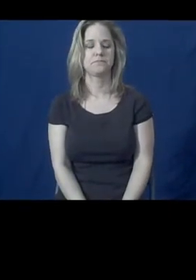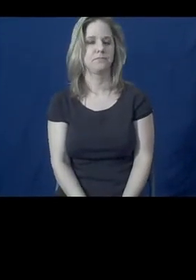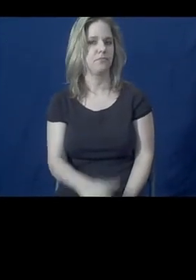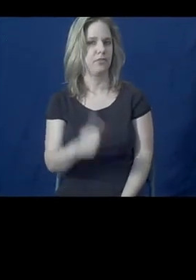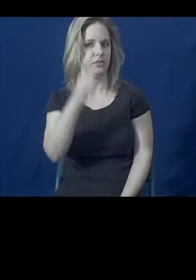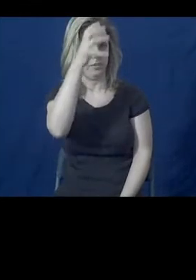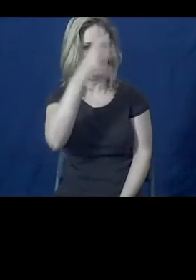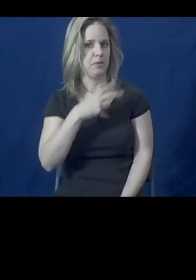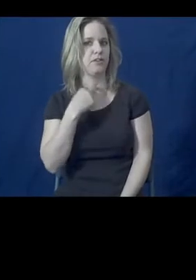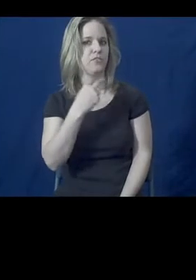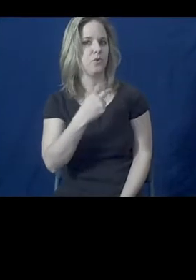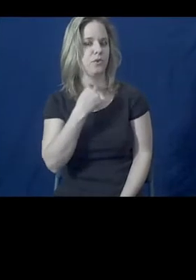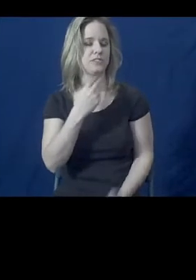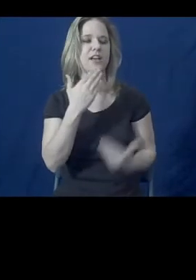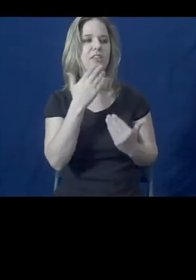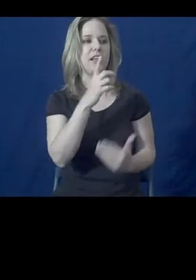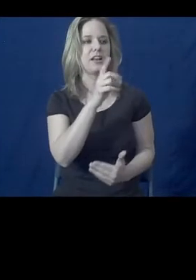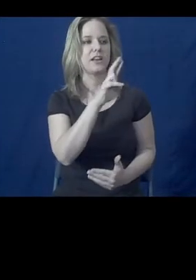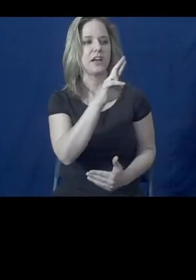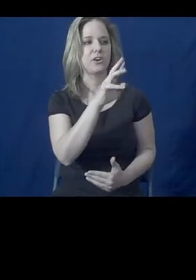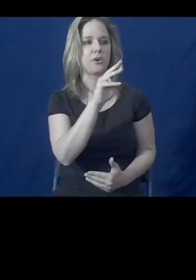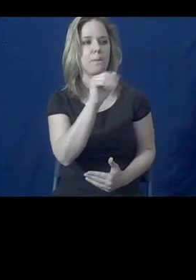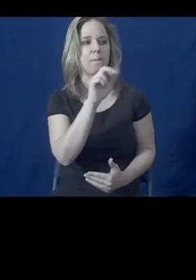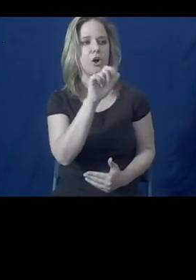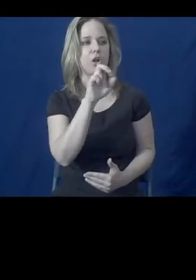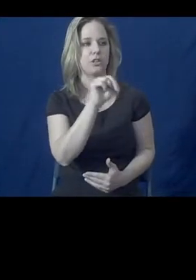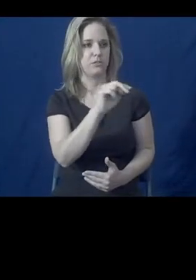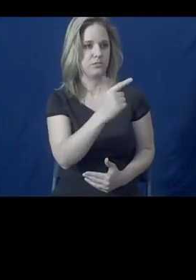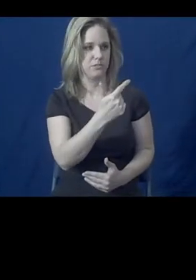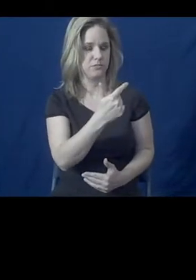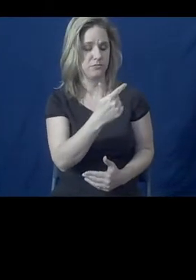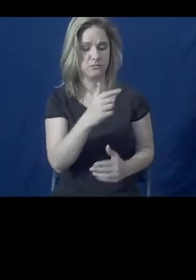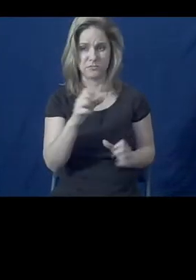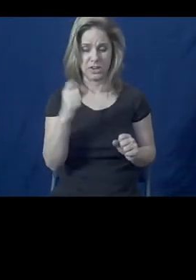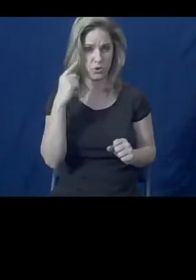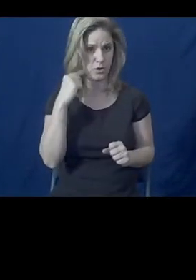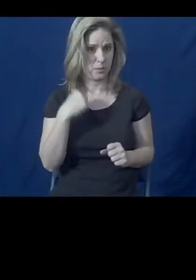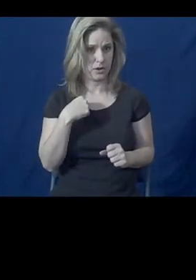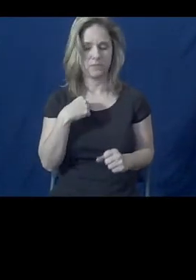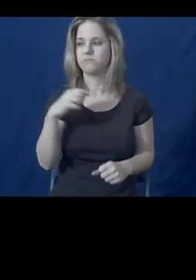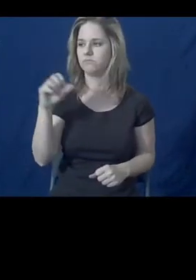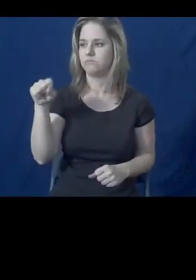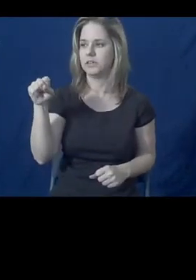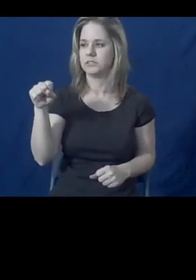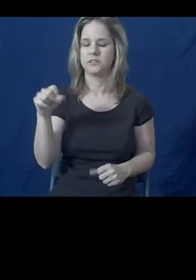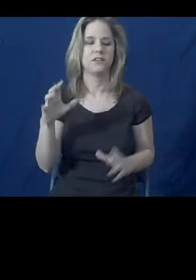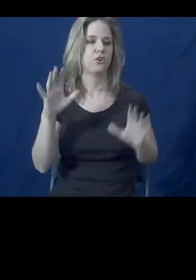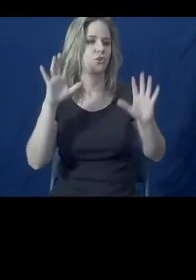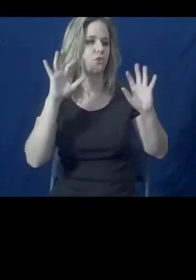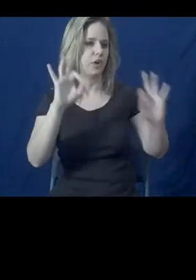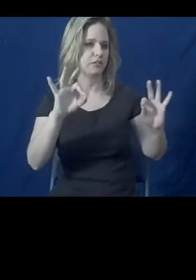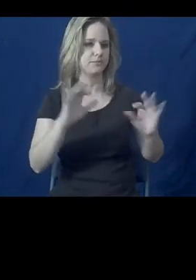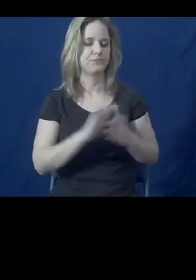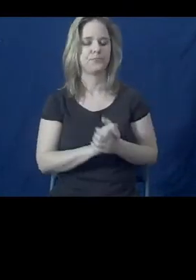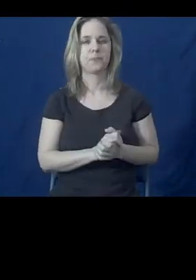Thanks, Dr. Marley. Can you hear me? Roxanne, can you hear me? Yes. Great.